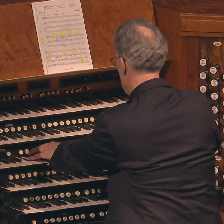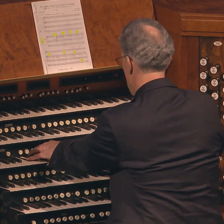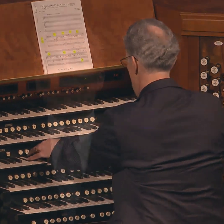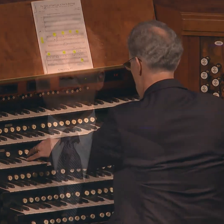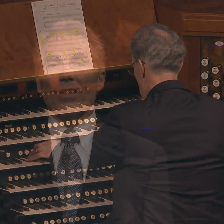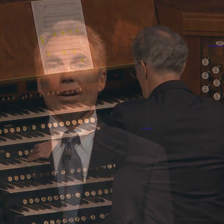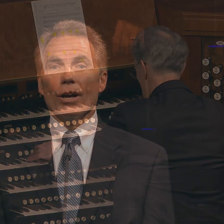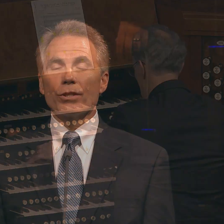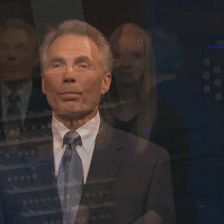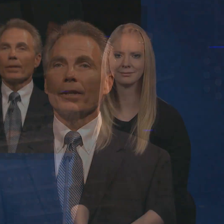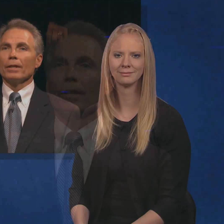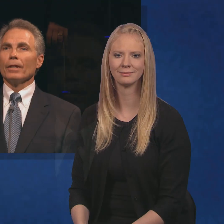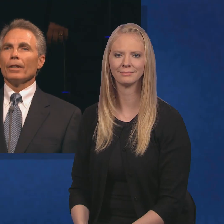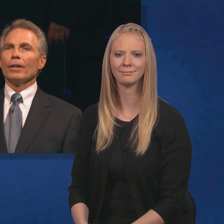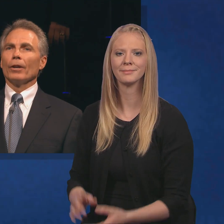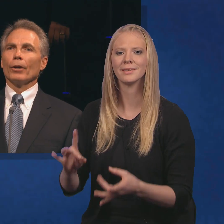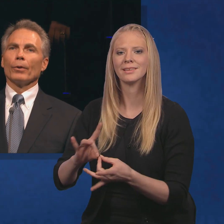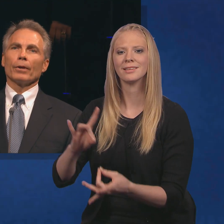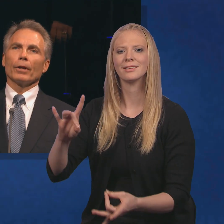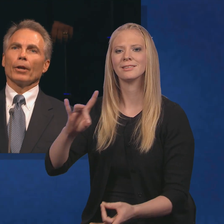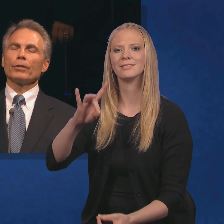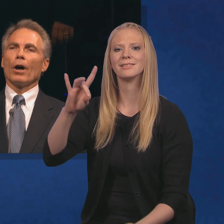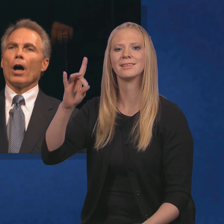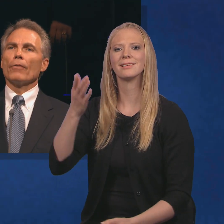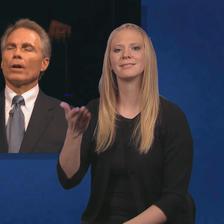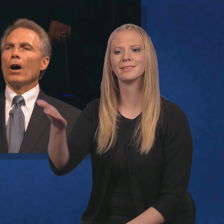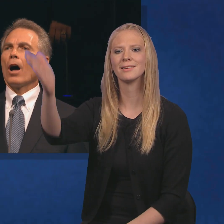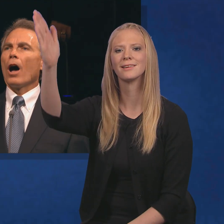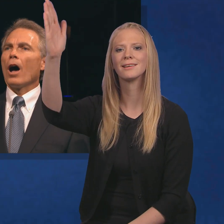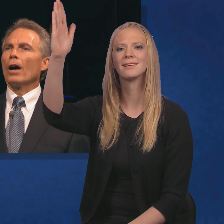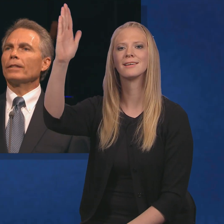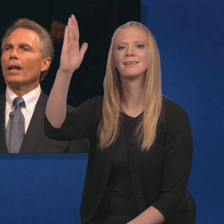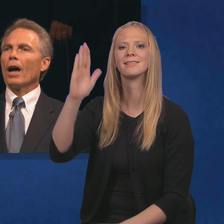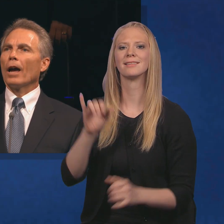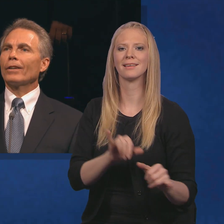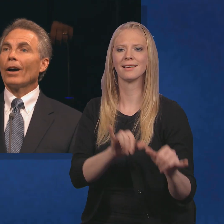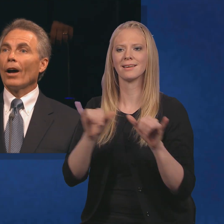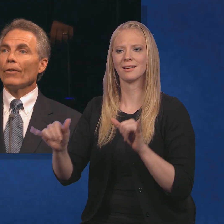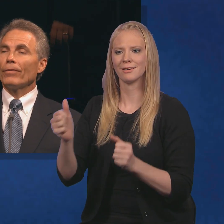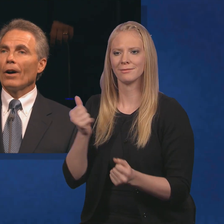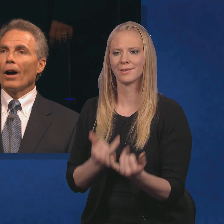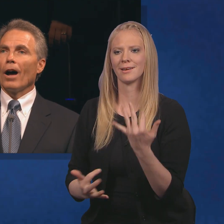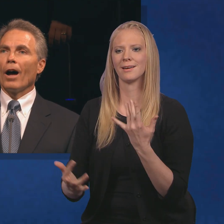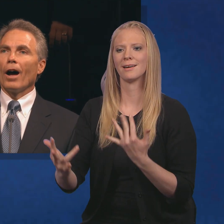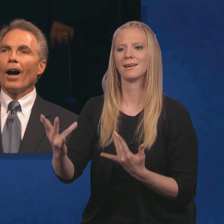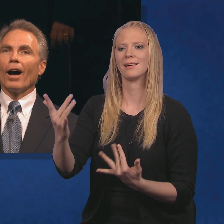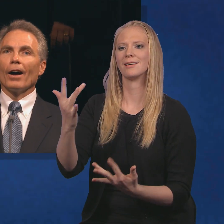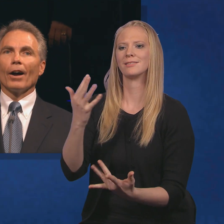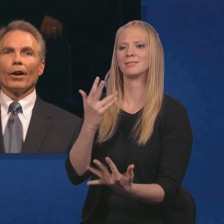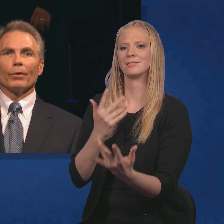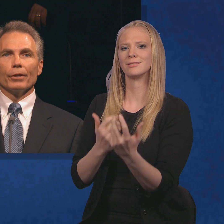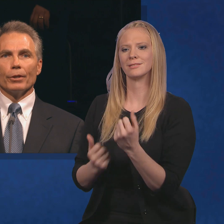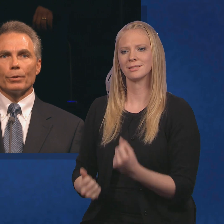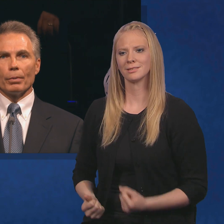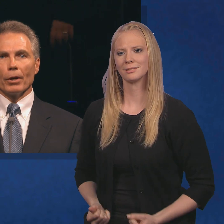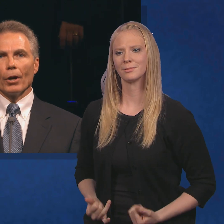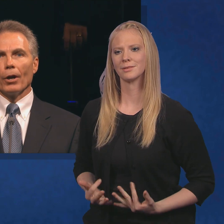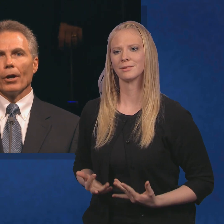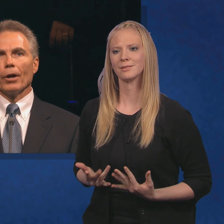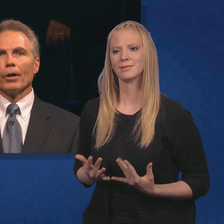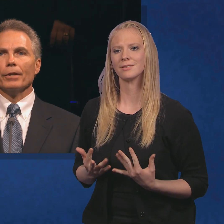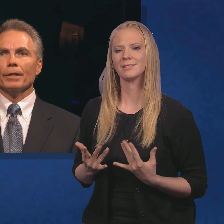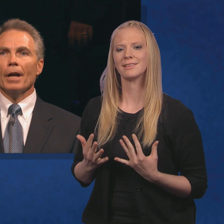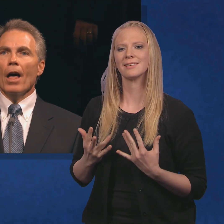The Spirit of God, like a fire, is